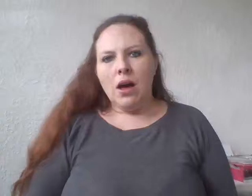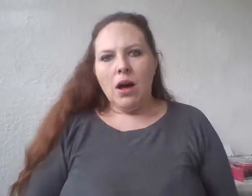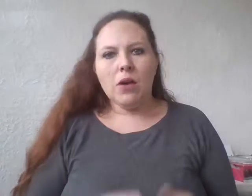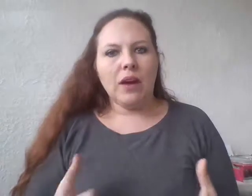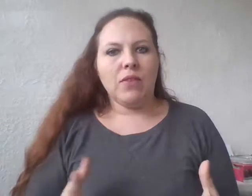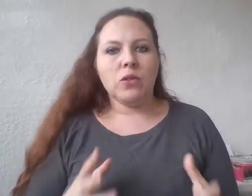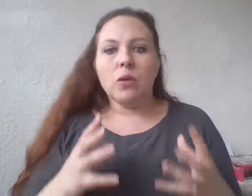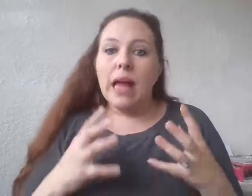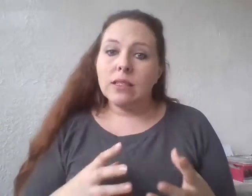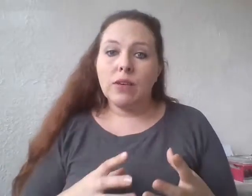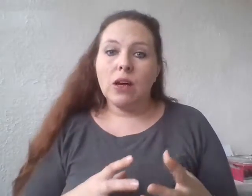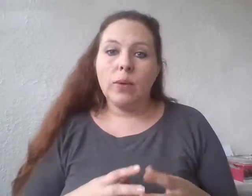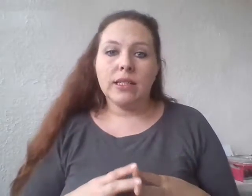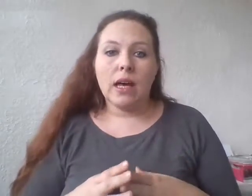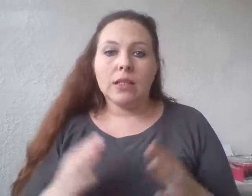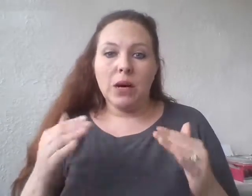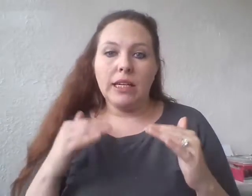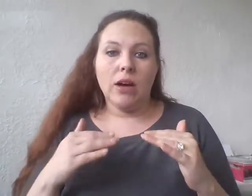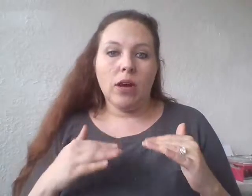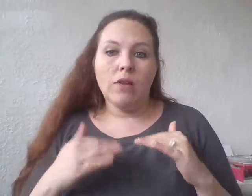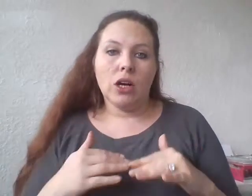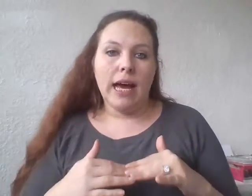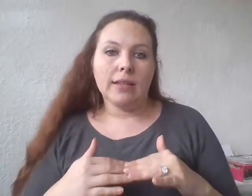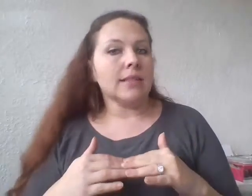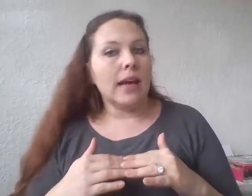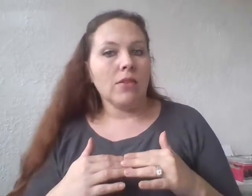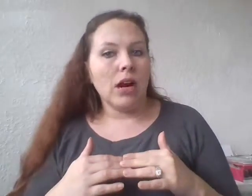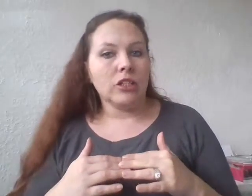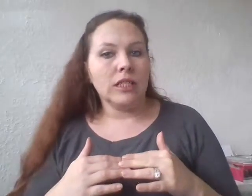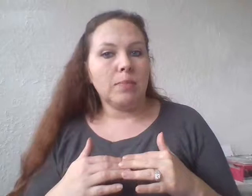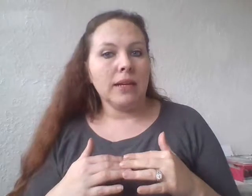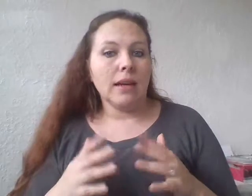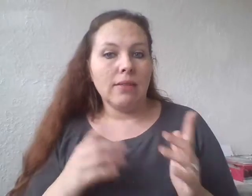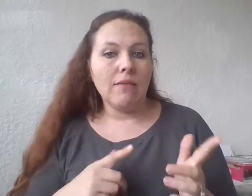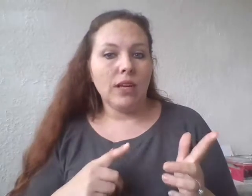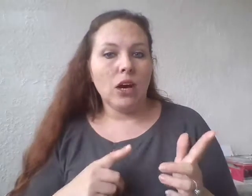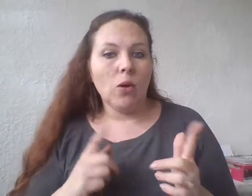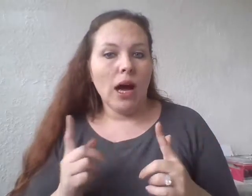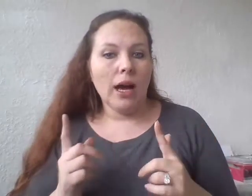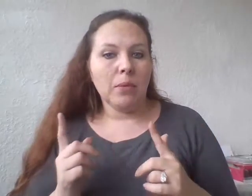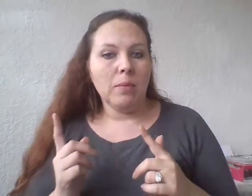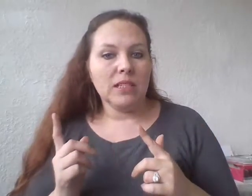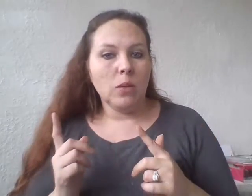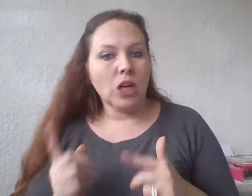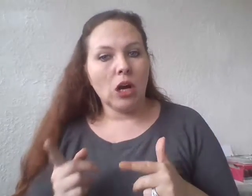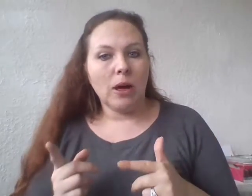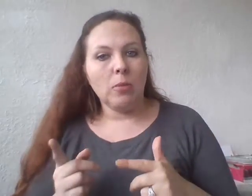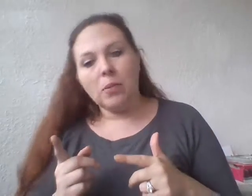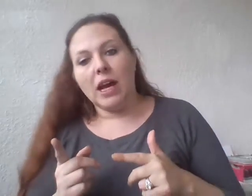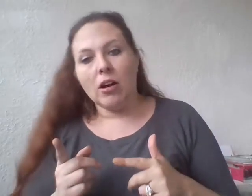All right, folks. So last video, we discussed the breakdown of our taxes and how they're actually spent. And in that video, I promised that we would talk about Obamacare in